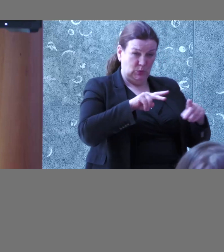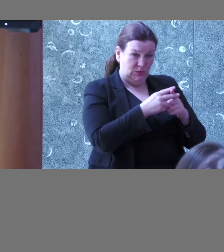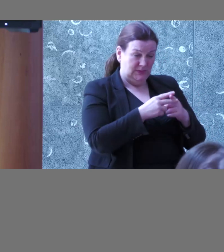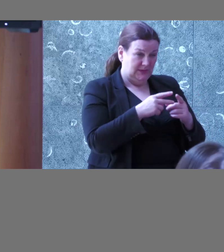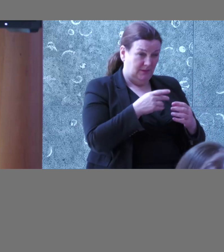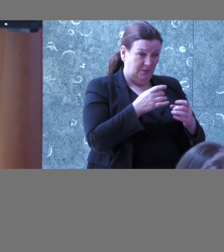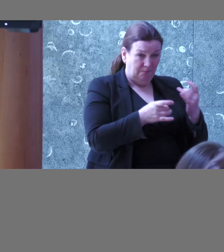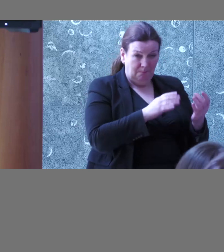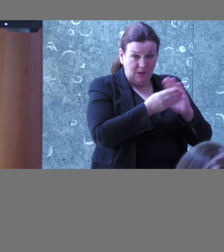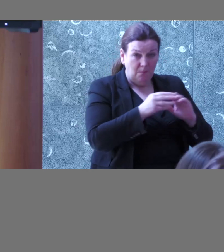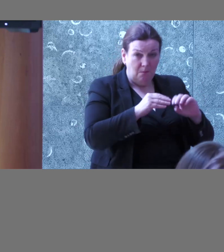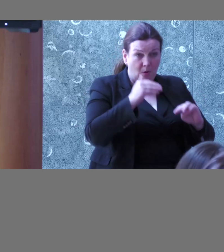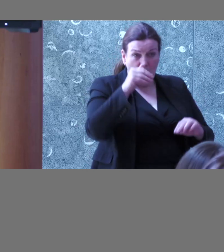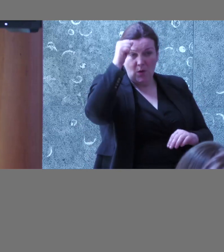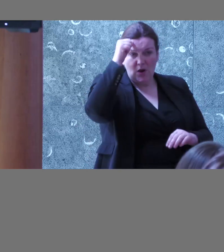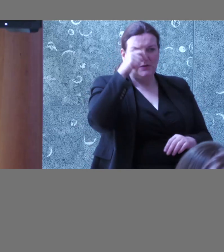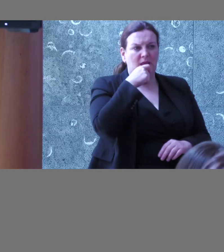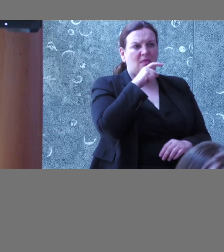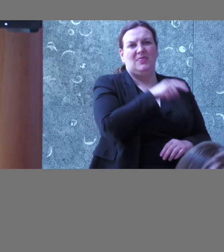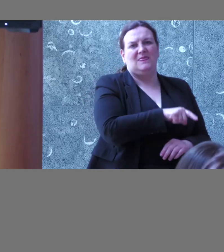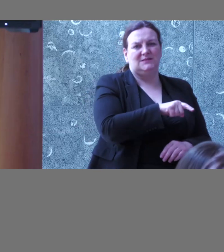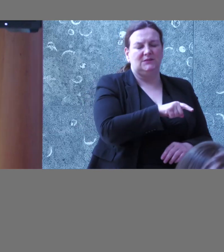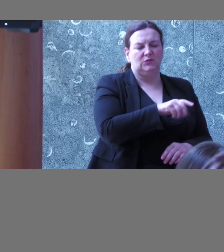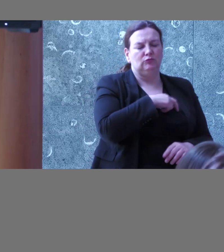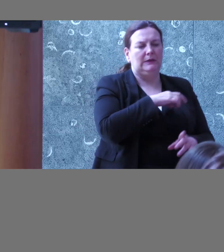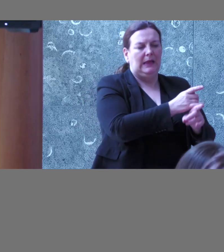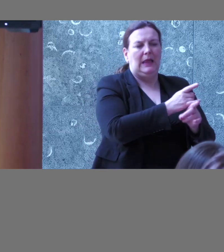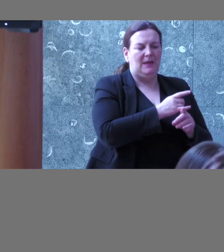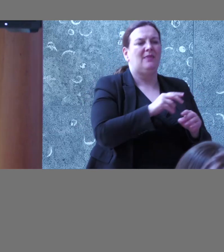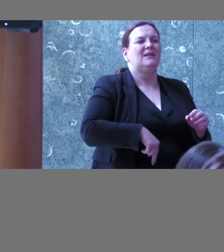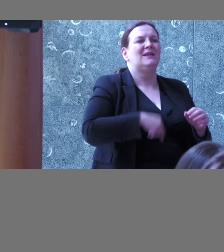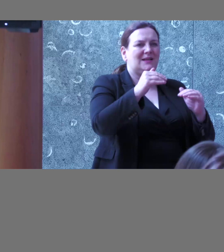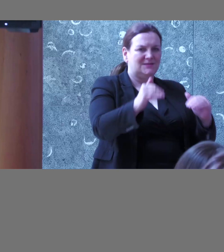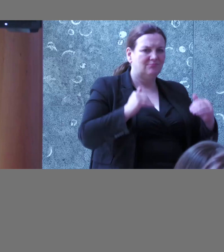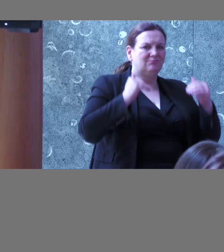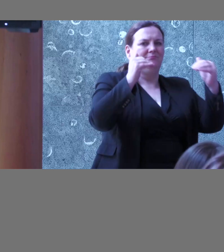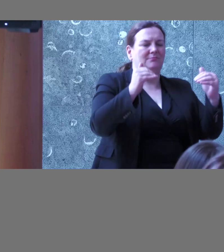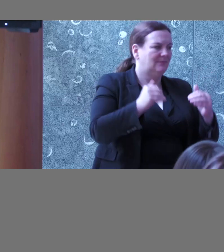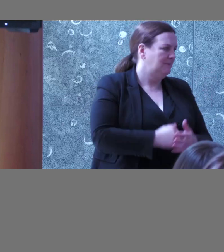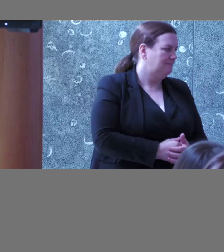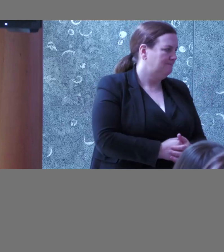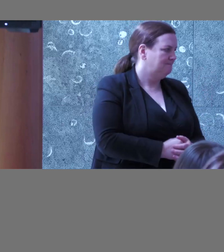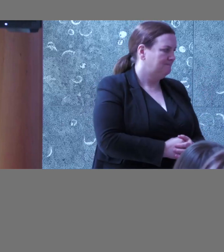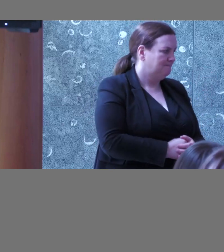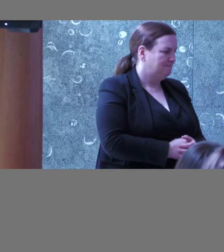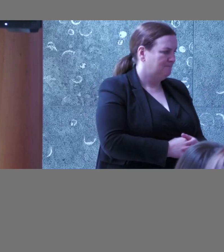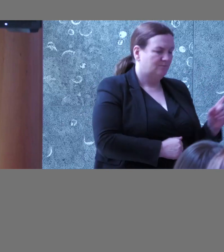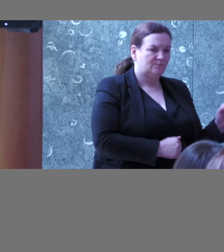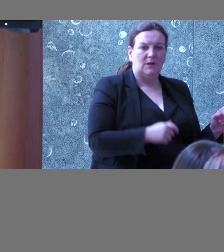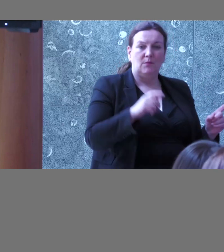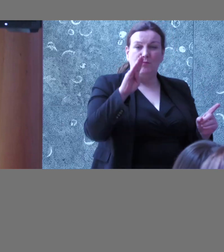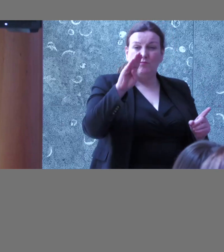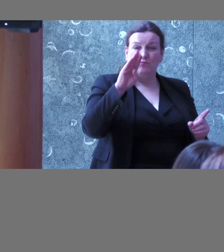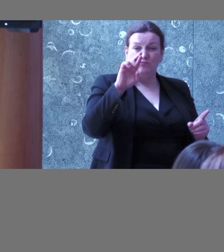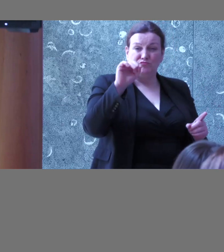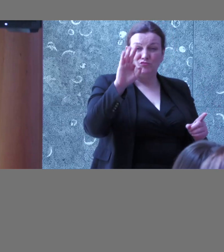we become aware of them to kind of see if this is the one that's going to help us really get to the next level yeah and I'll just add a little bit to that